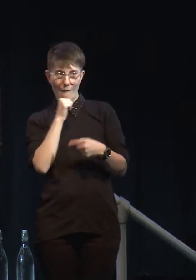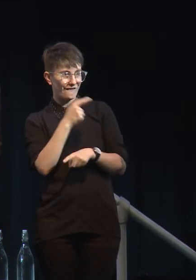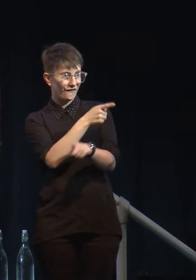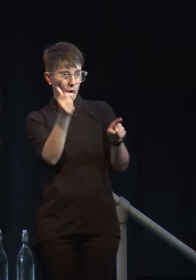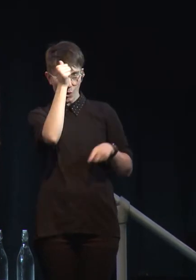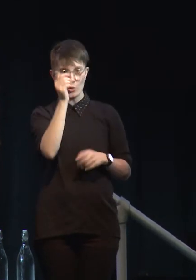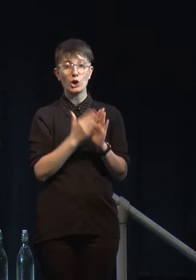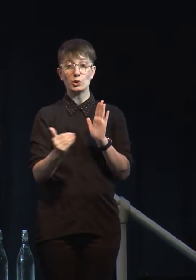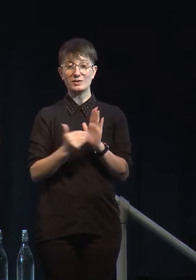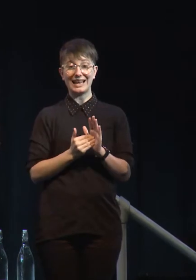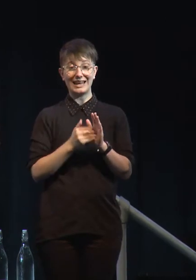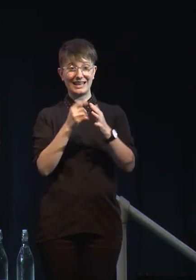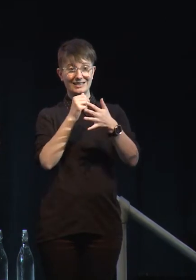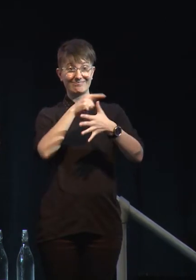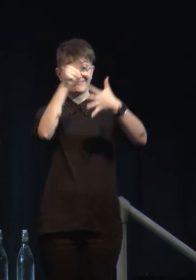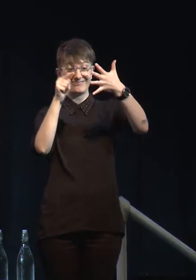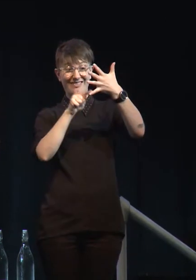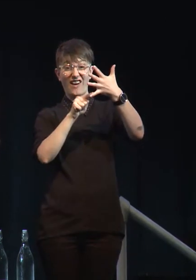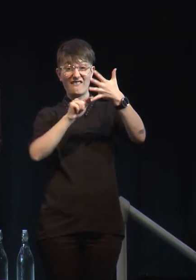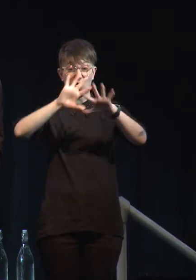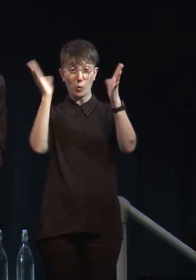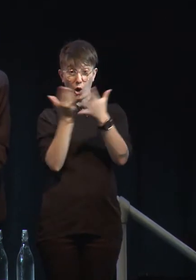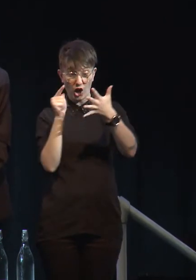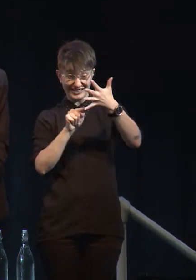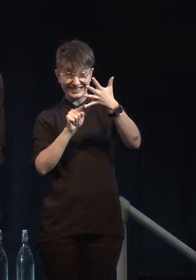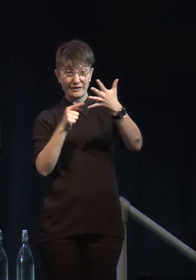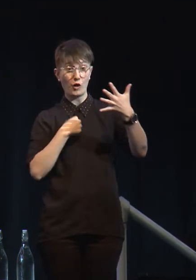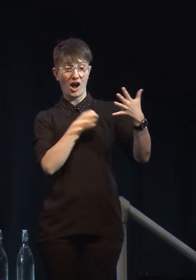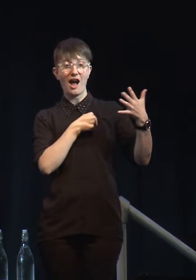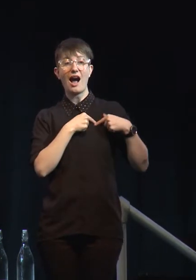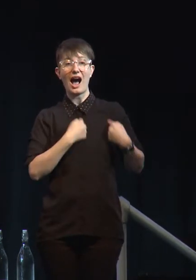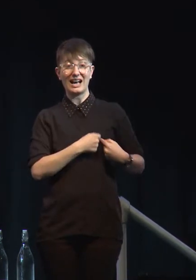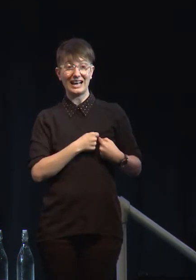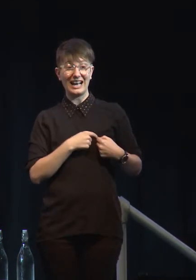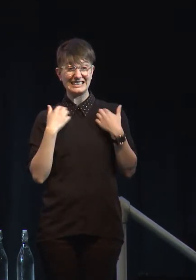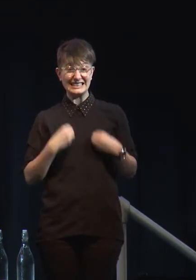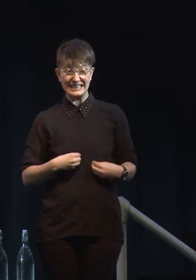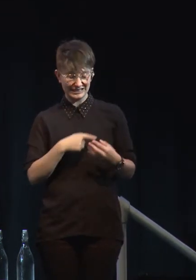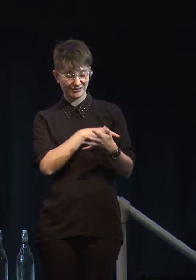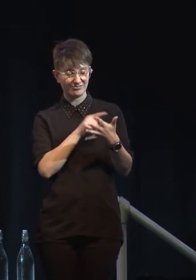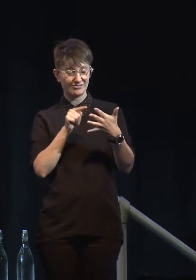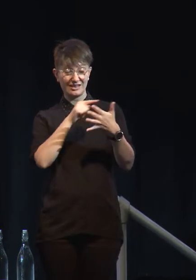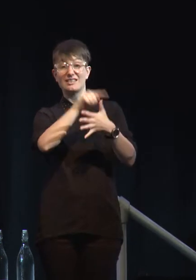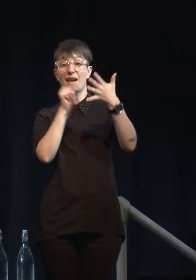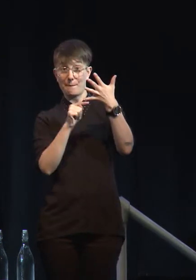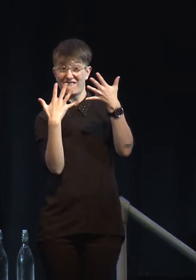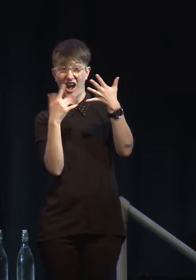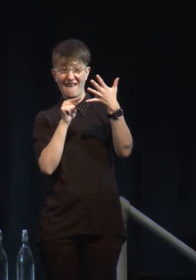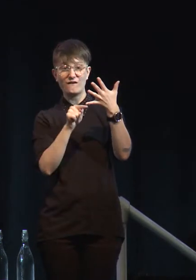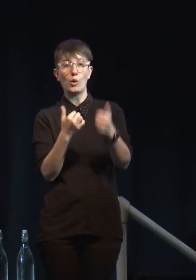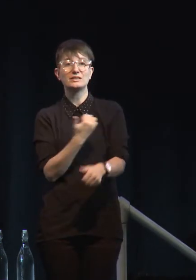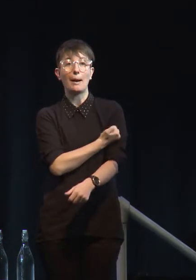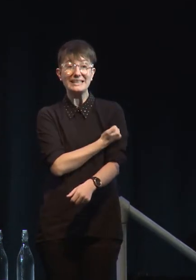in heart disease in the world, number five in diabetes, number two